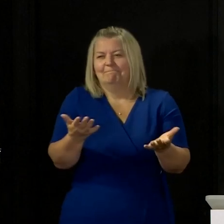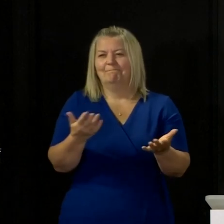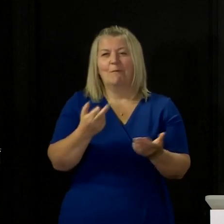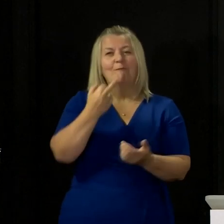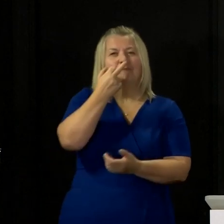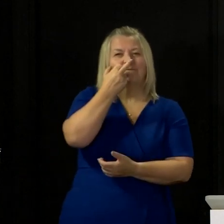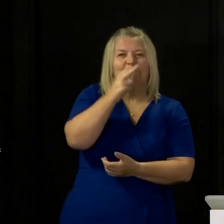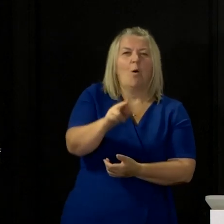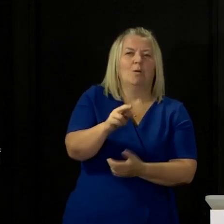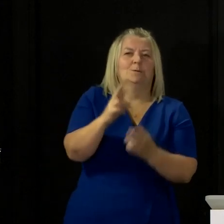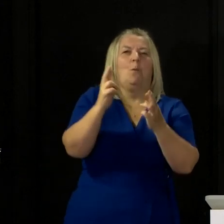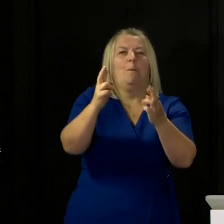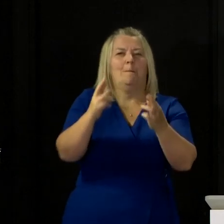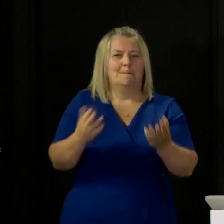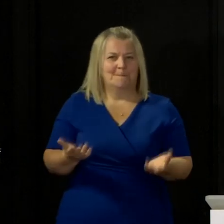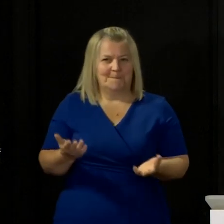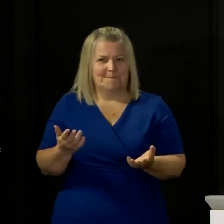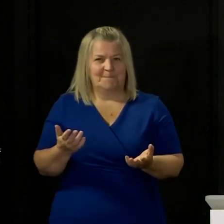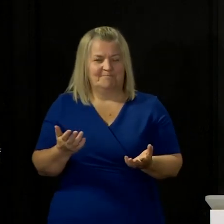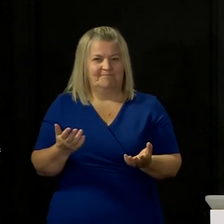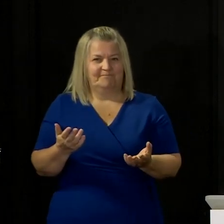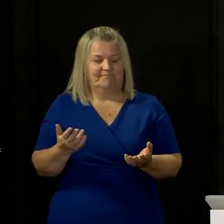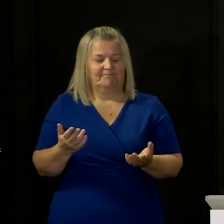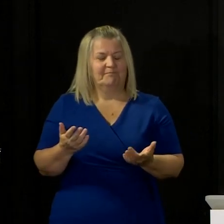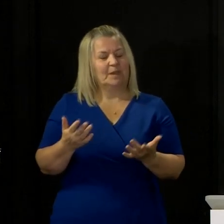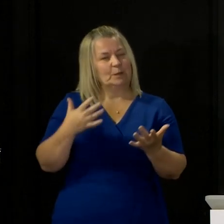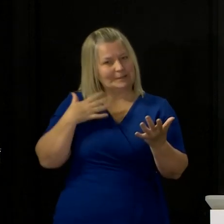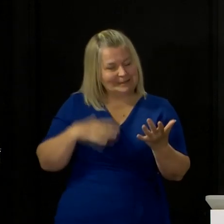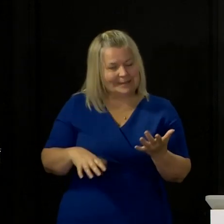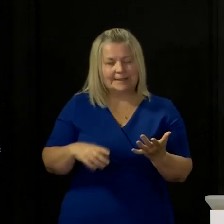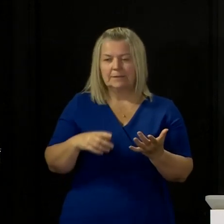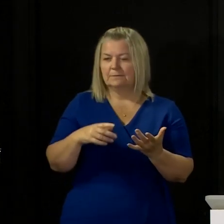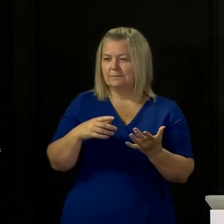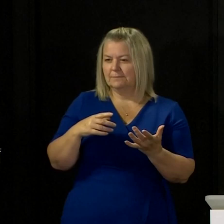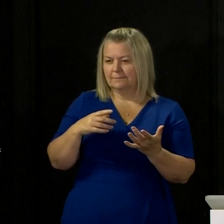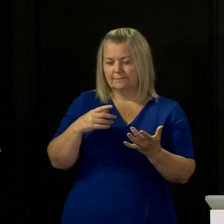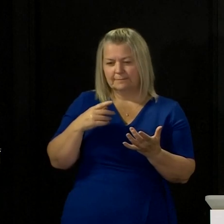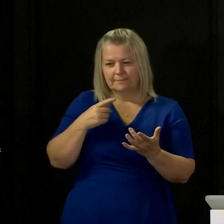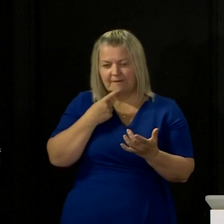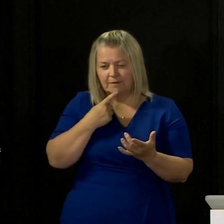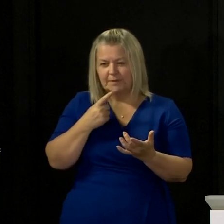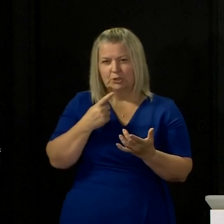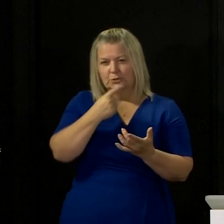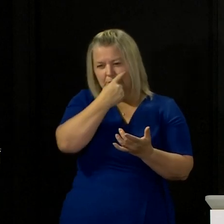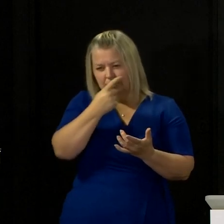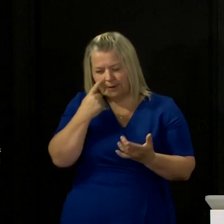before we've done the work that allows us to, you know, have a foundation for these decisions.